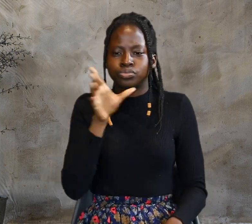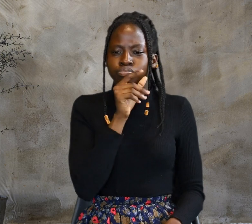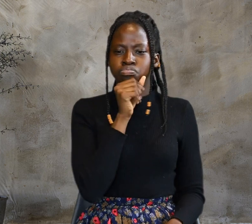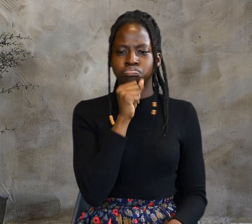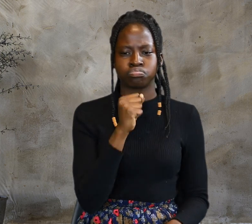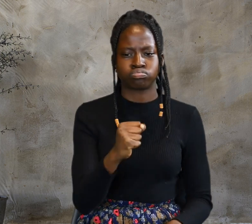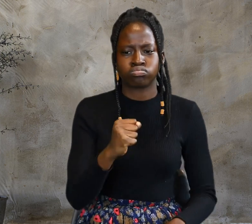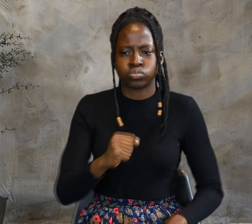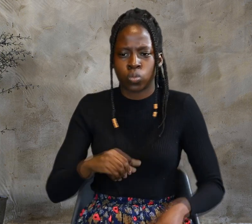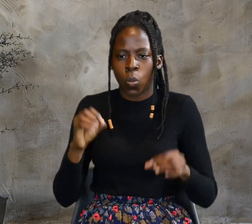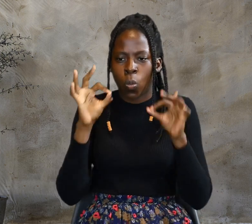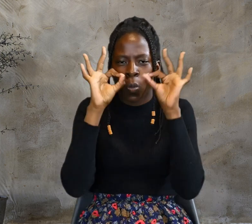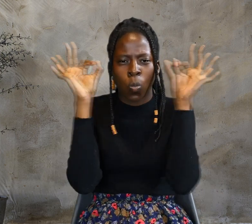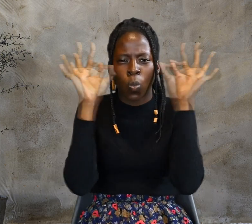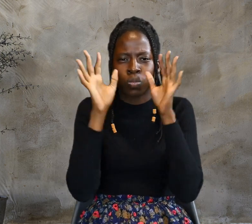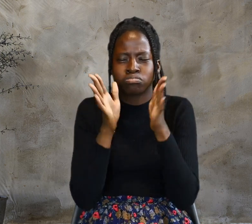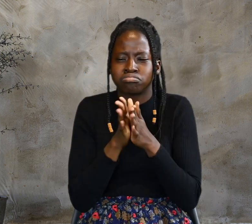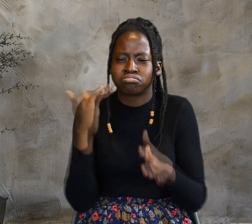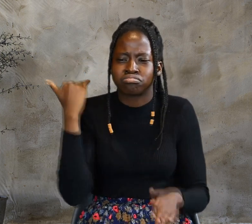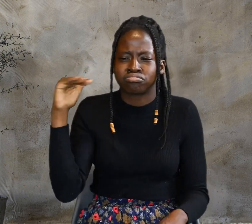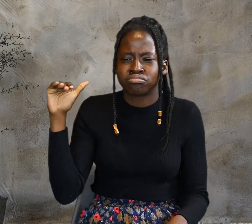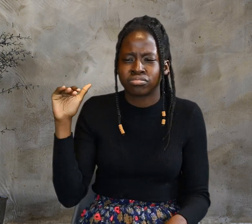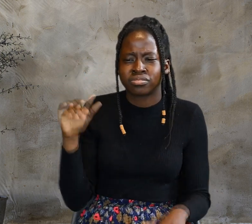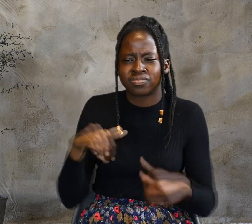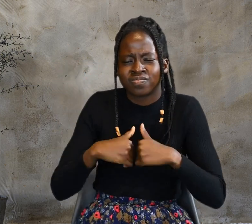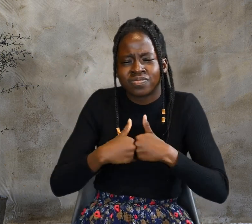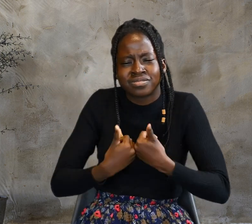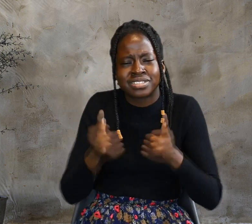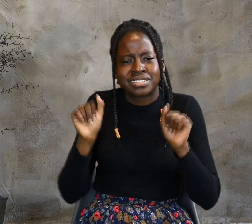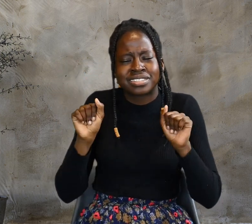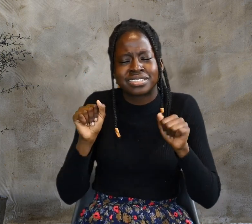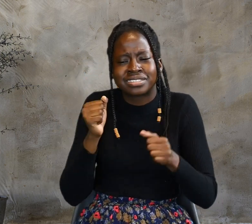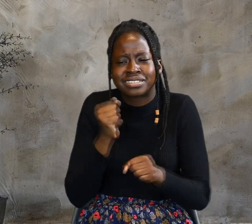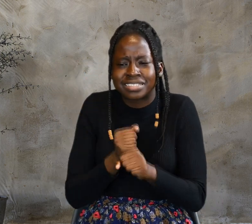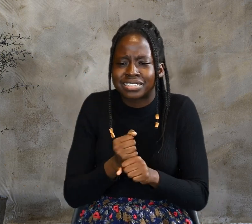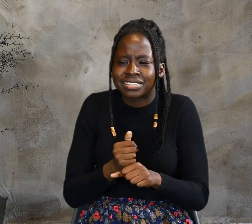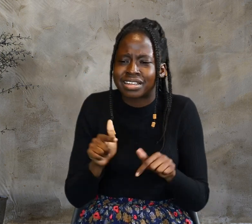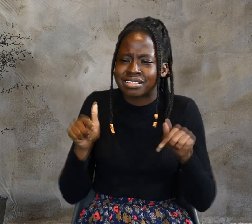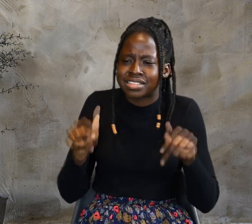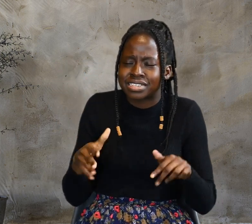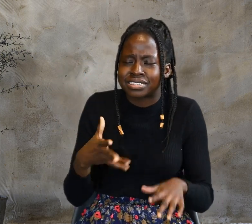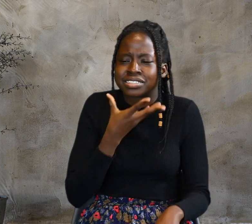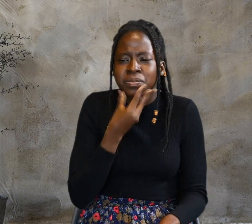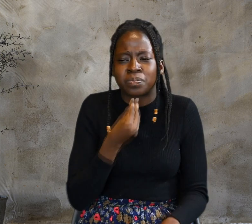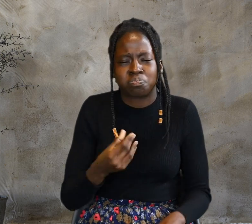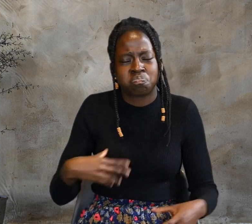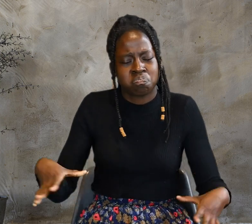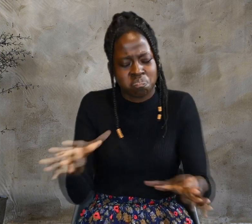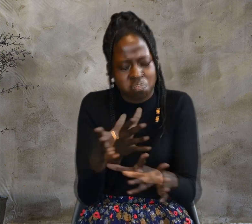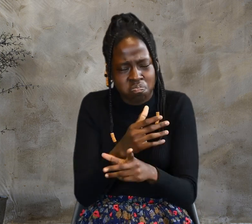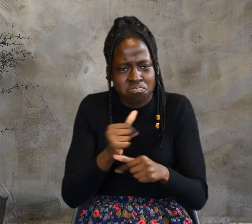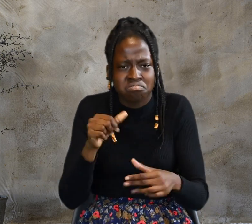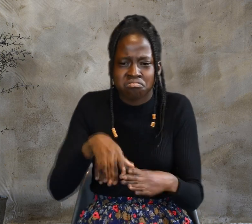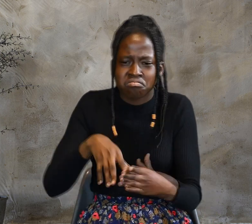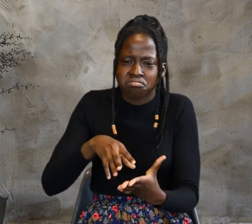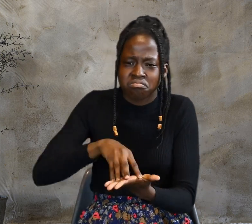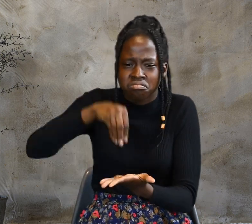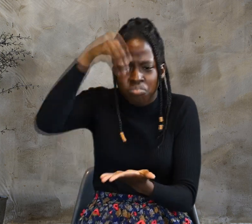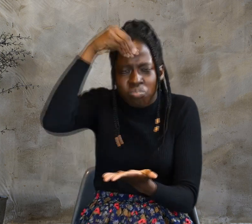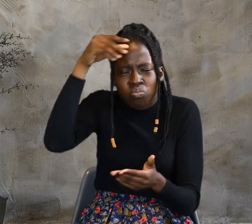amazed and asked, How did this man get such learning without having been taught?